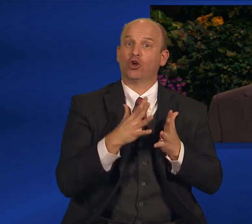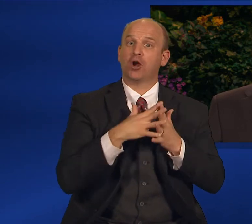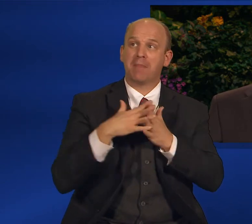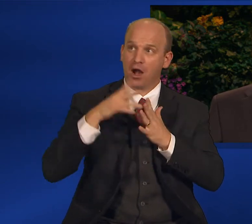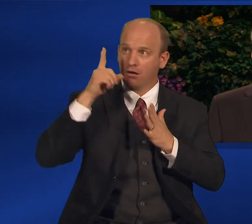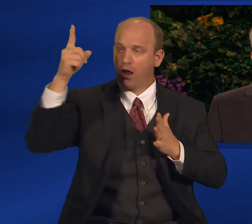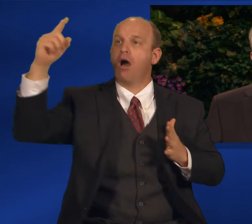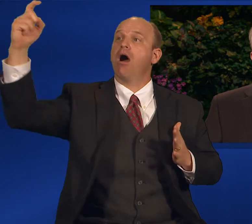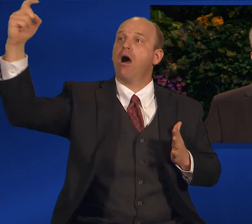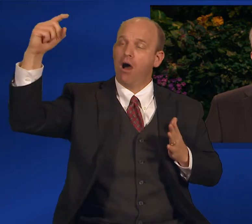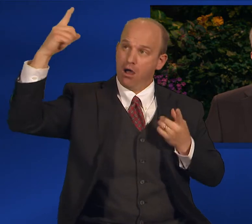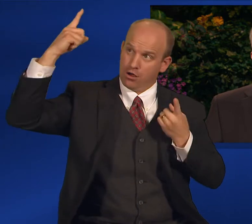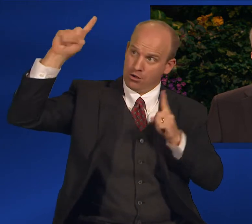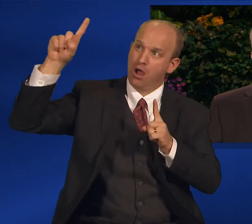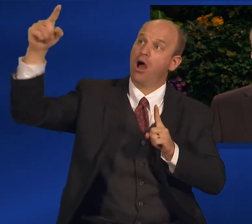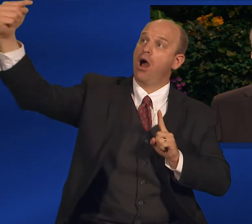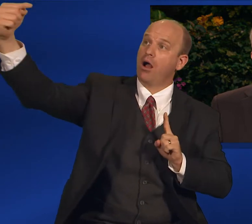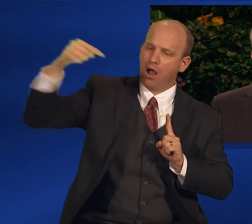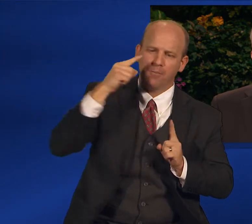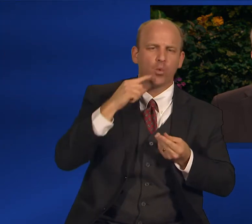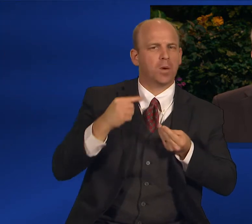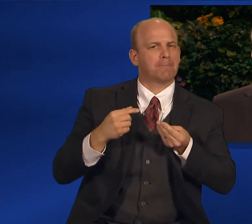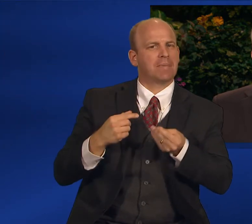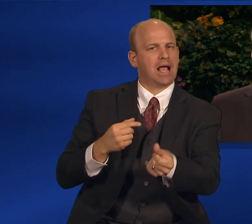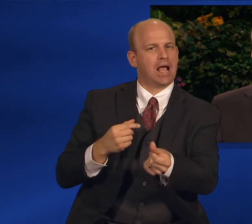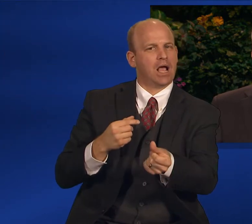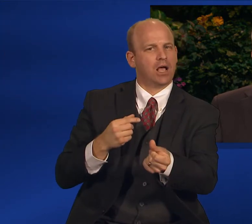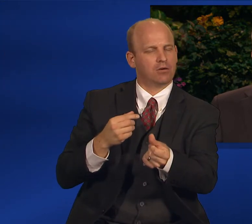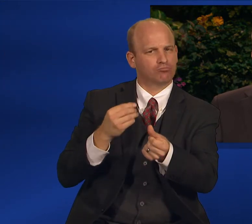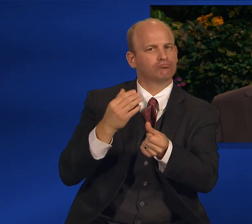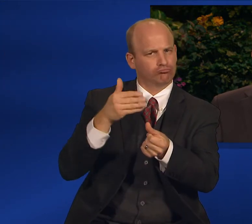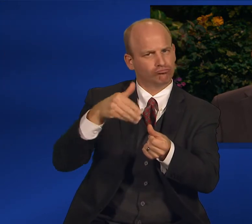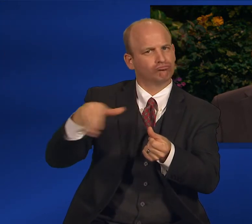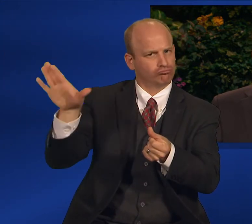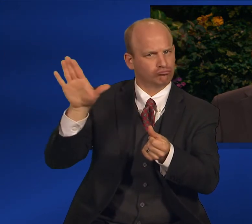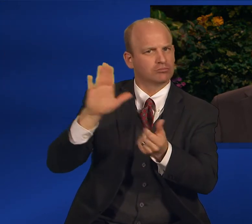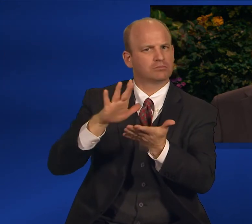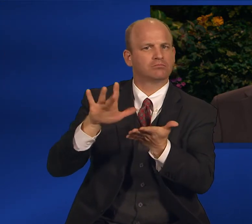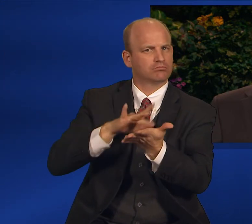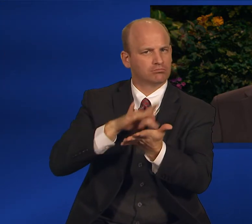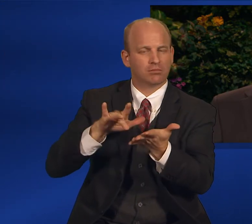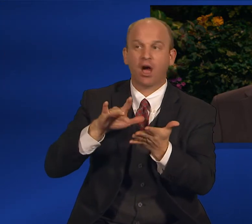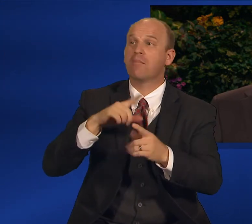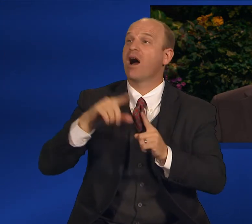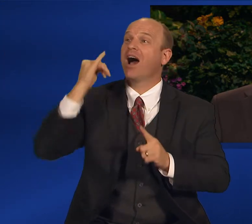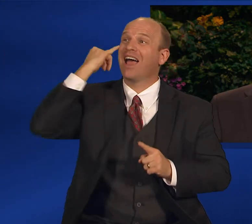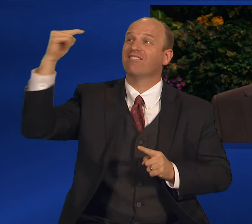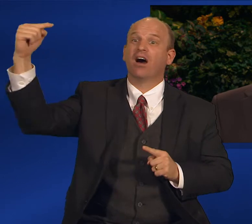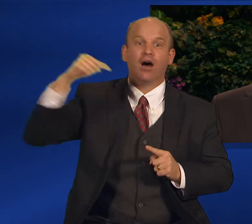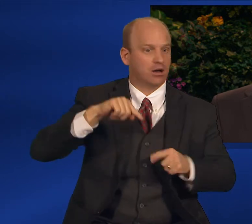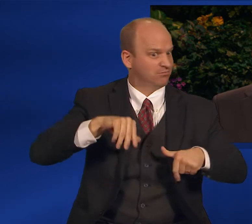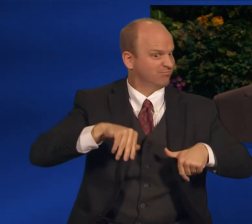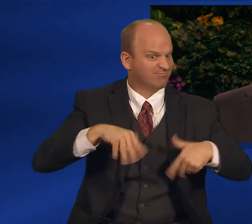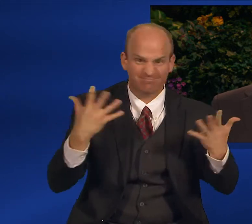that didn't happen, the newcomers were obliged to pay their own costs through indentured service. The term used to